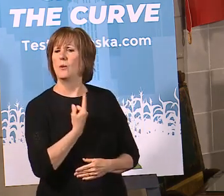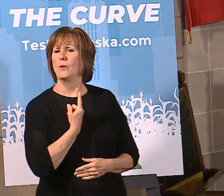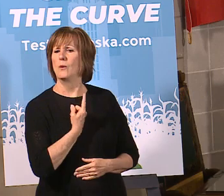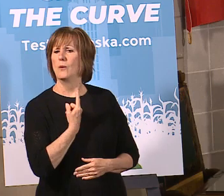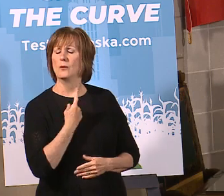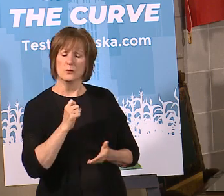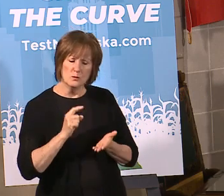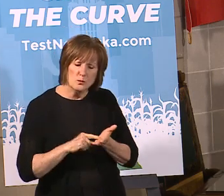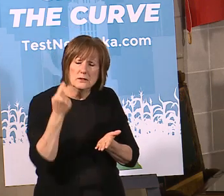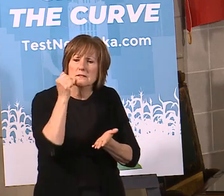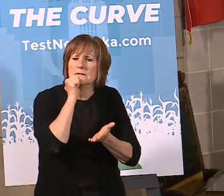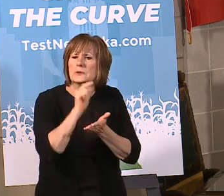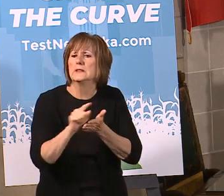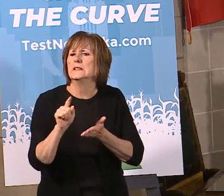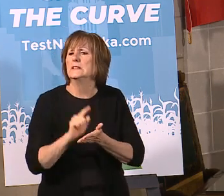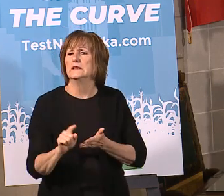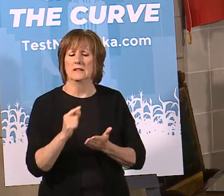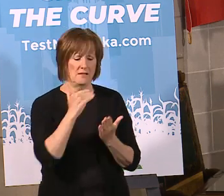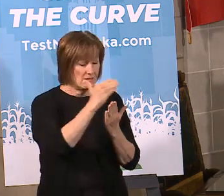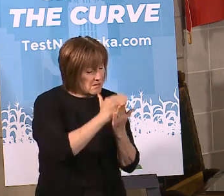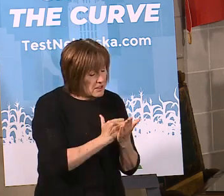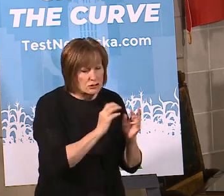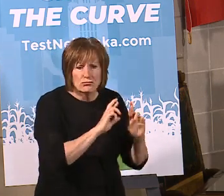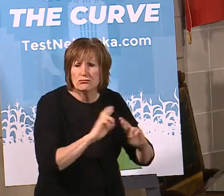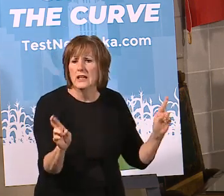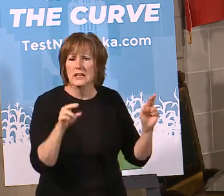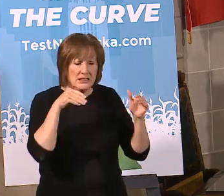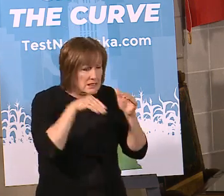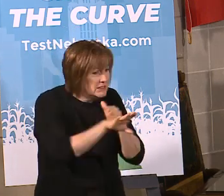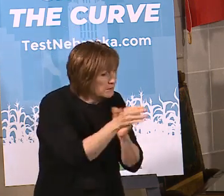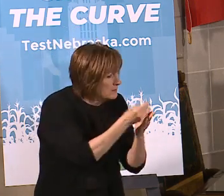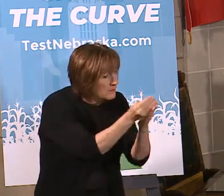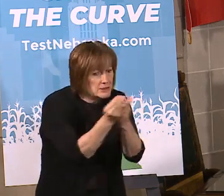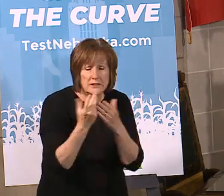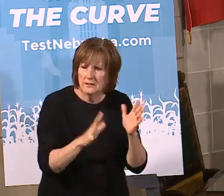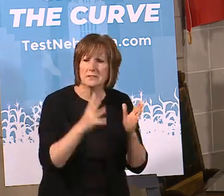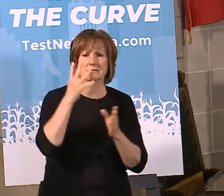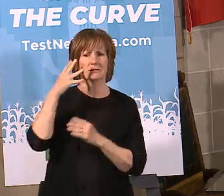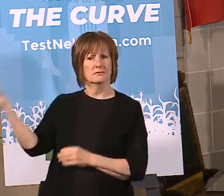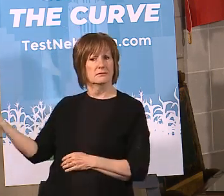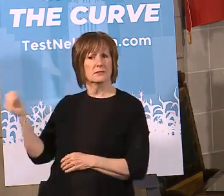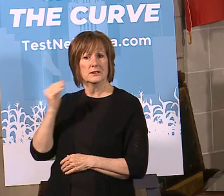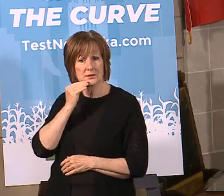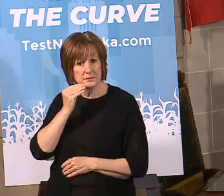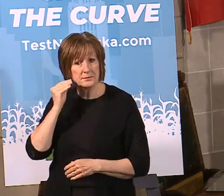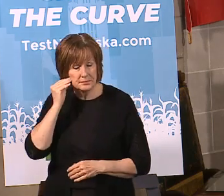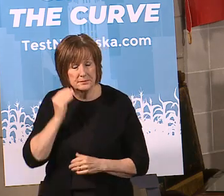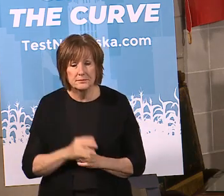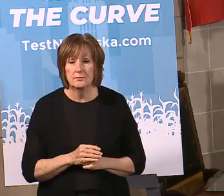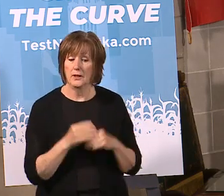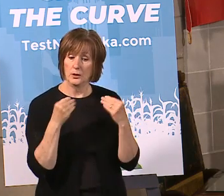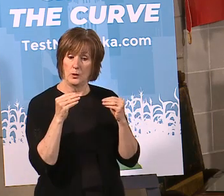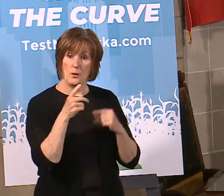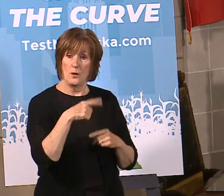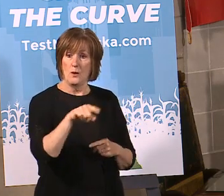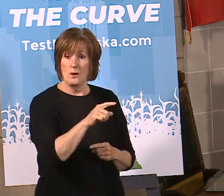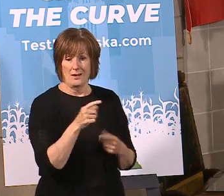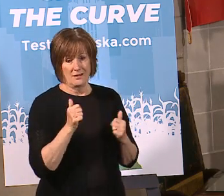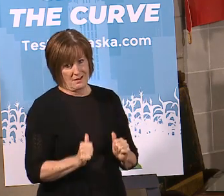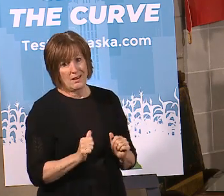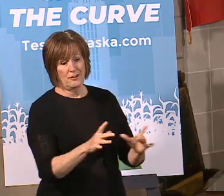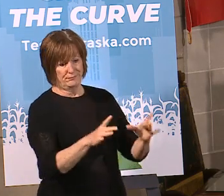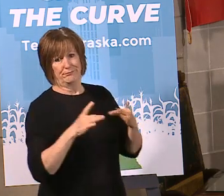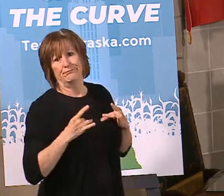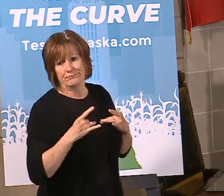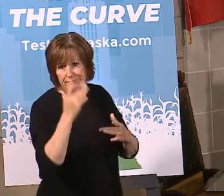go once a week have a list be efficient get in the store get out of the store. We stores are an opportunity to catch the